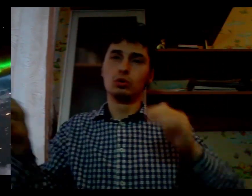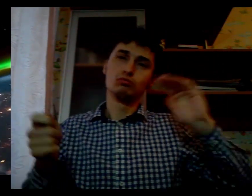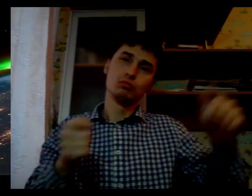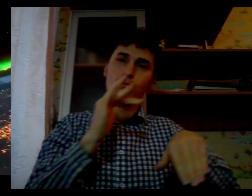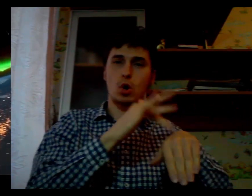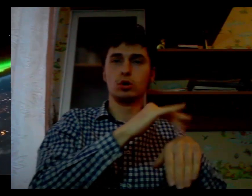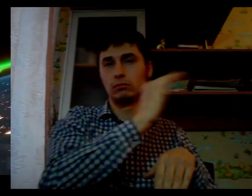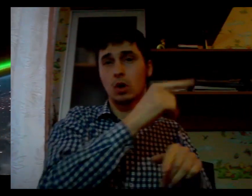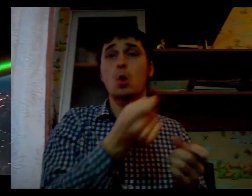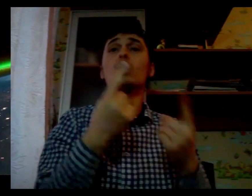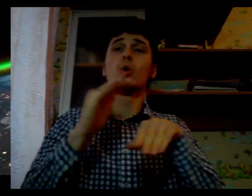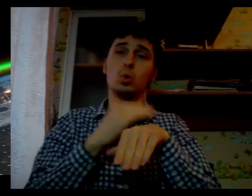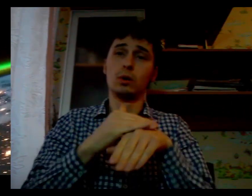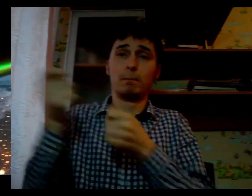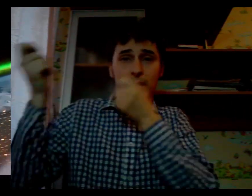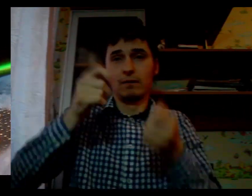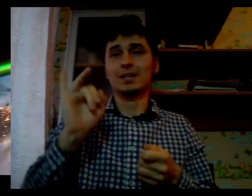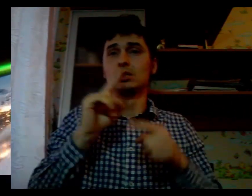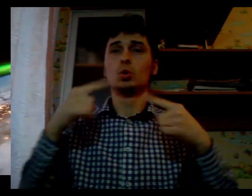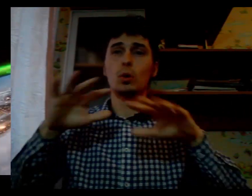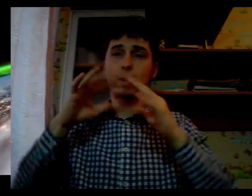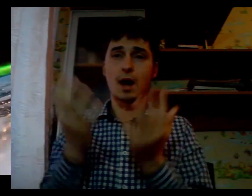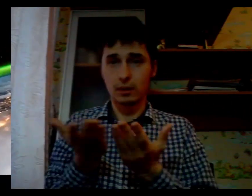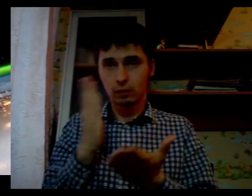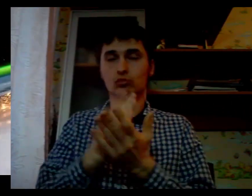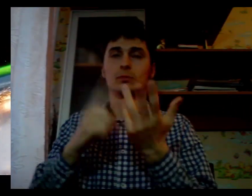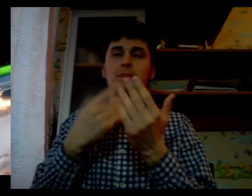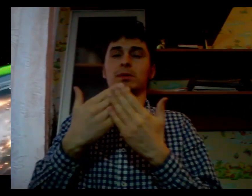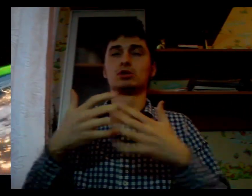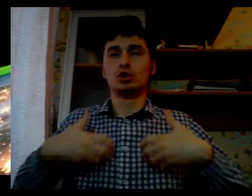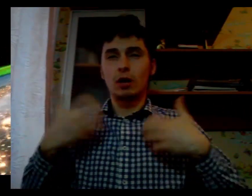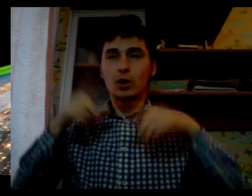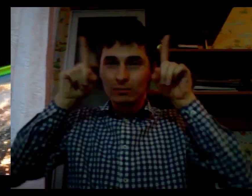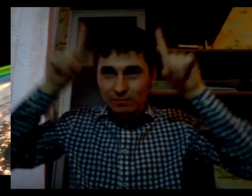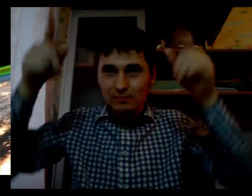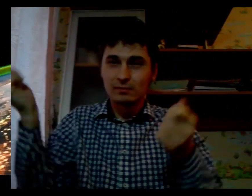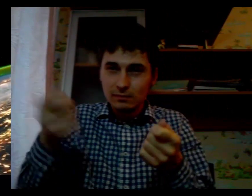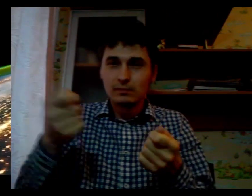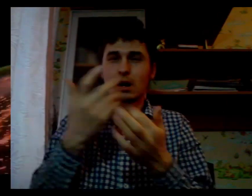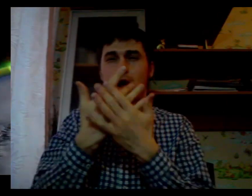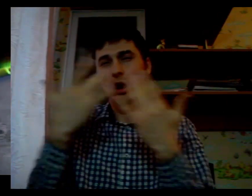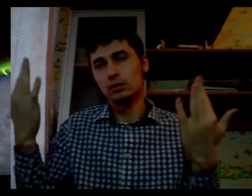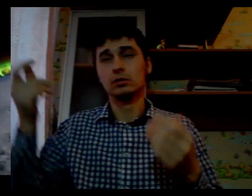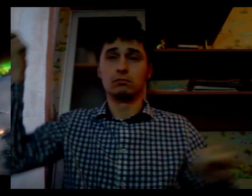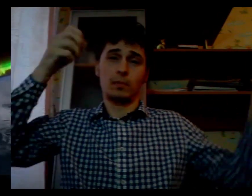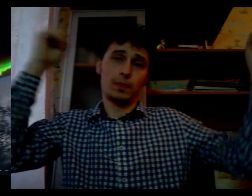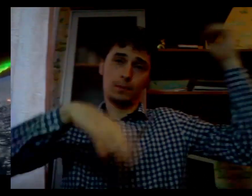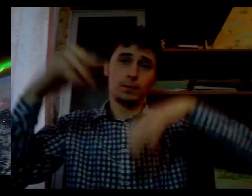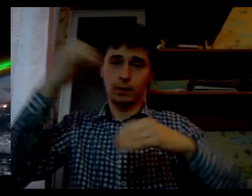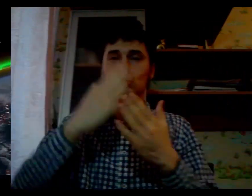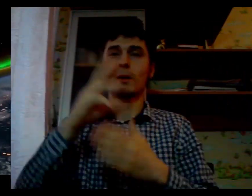Realizing this goal will require an intrapreneurial spirit, an a new generation of scientists and a...